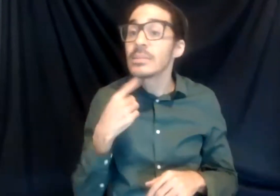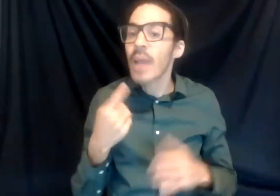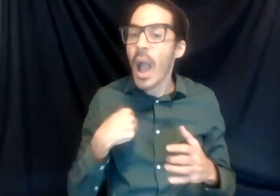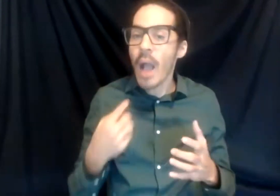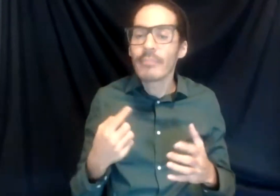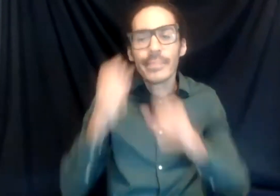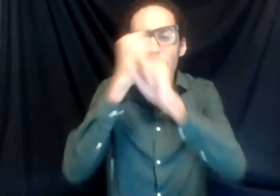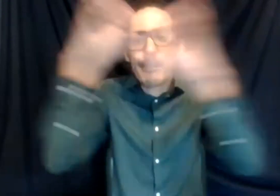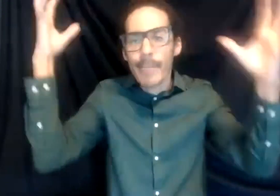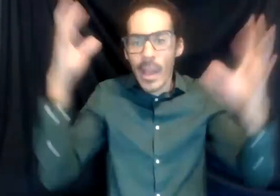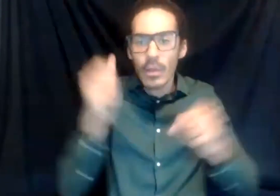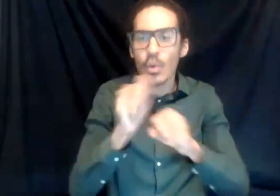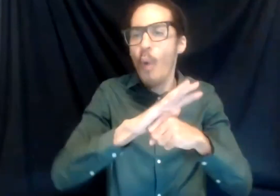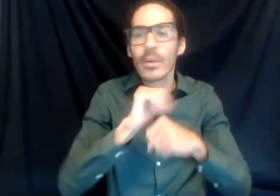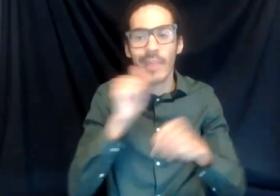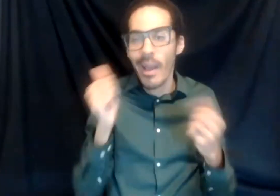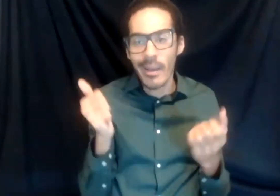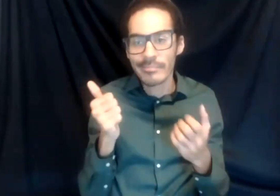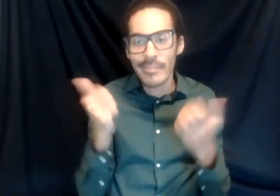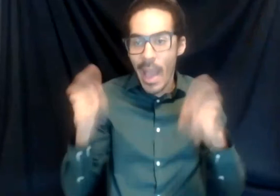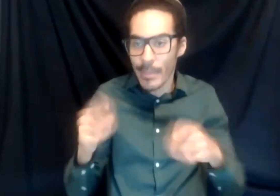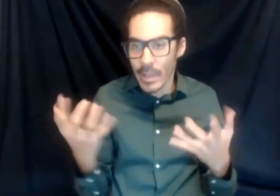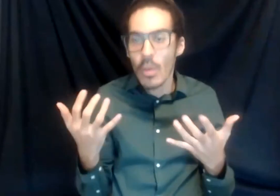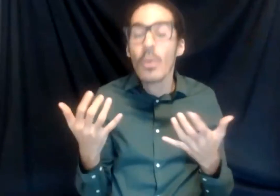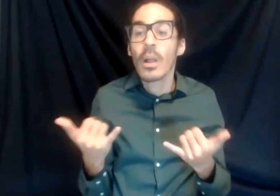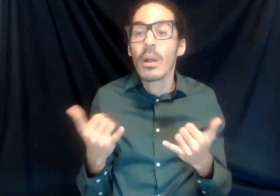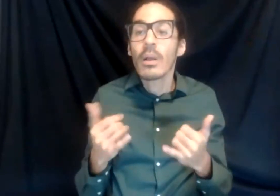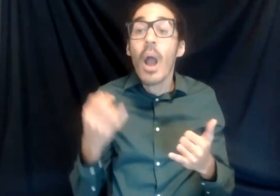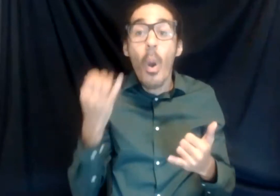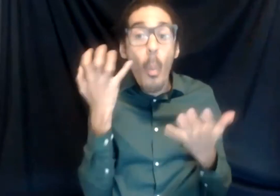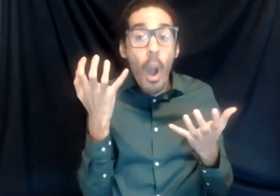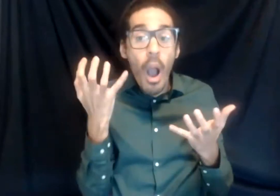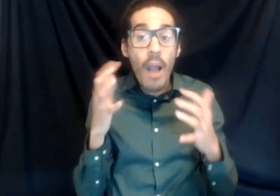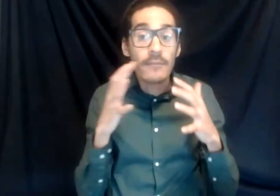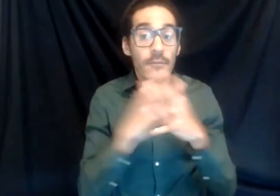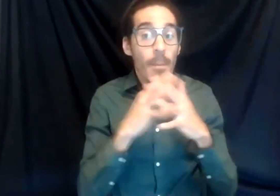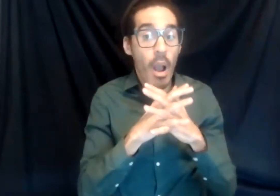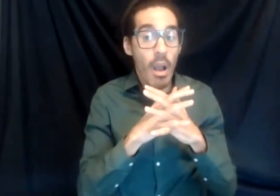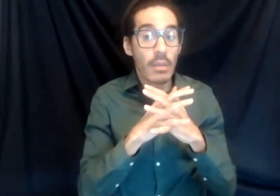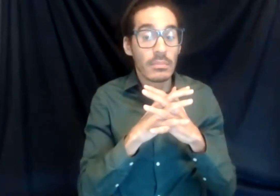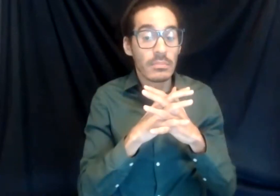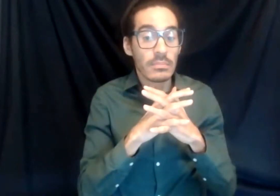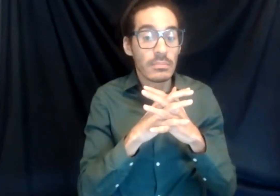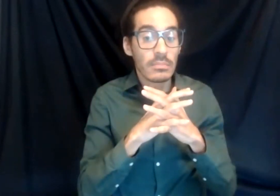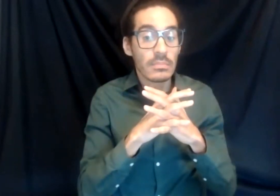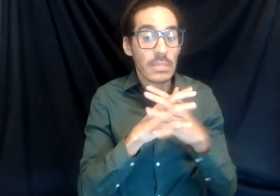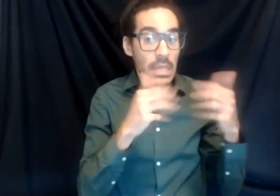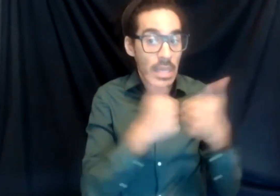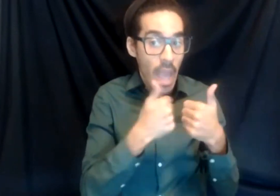COVID wasn't in things, if you say you want to make a good football game, you want to make a football game about all students, that